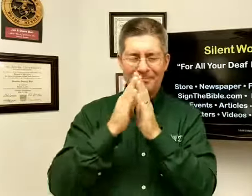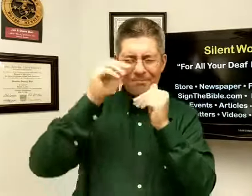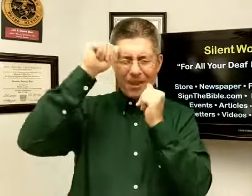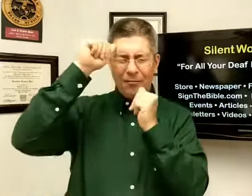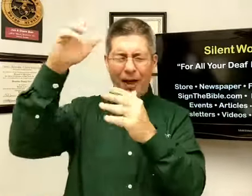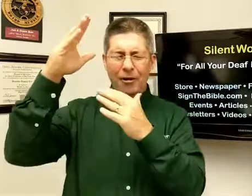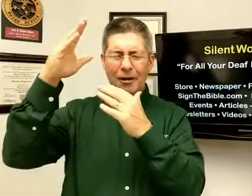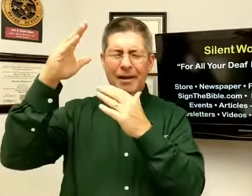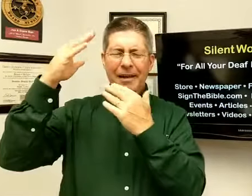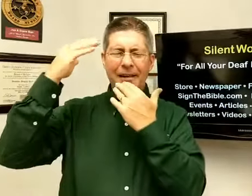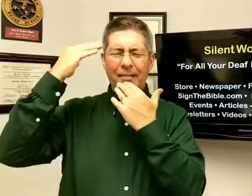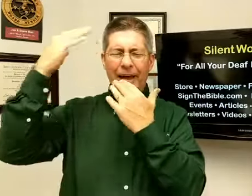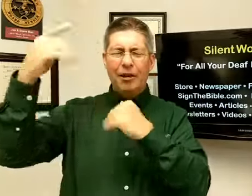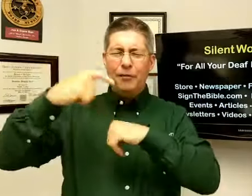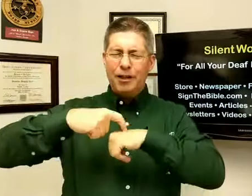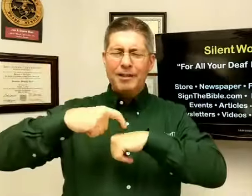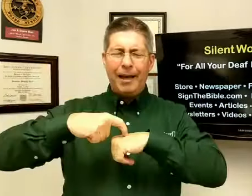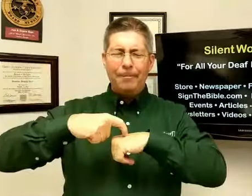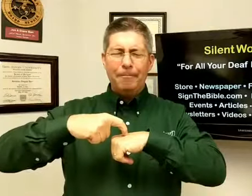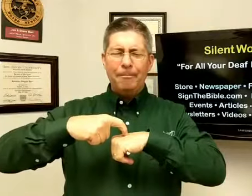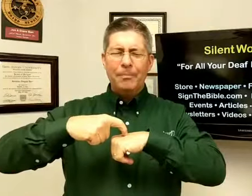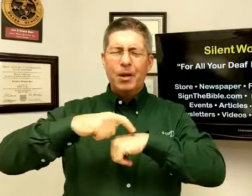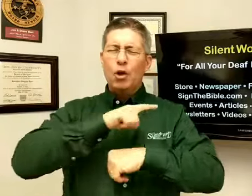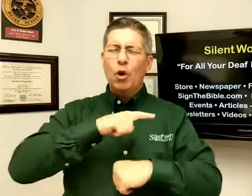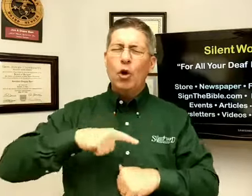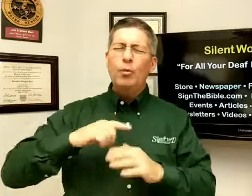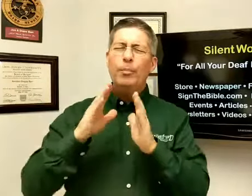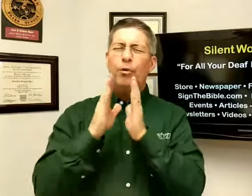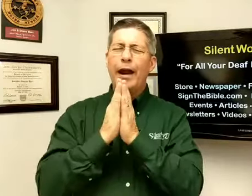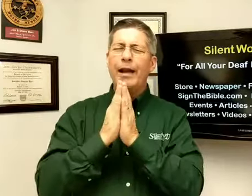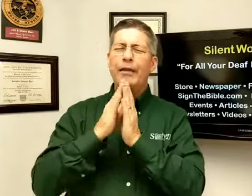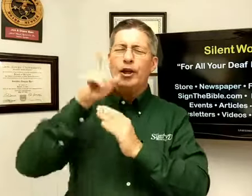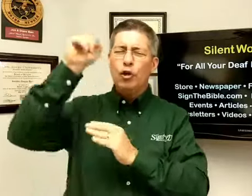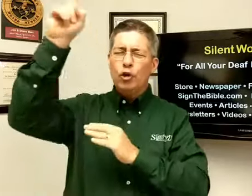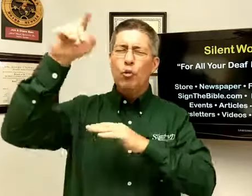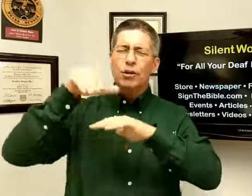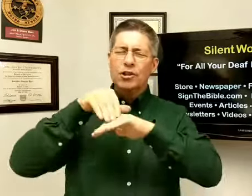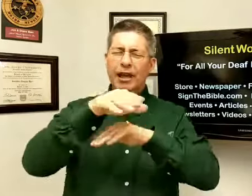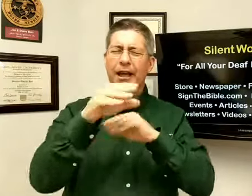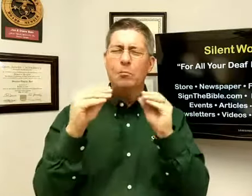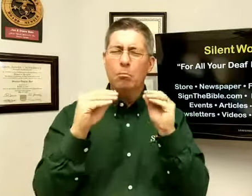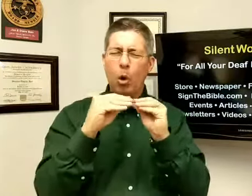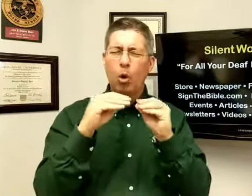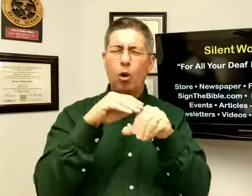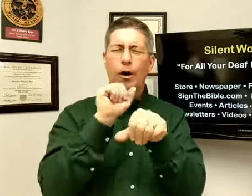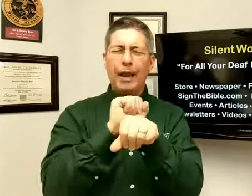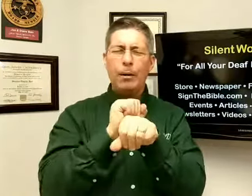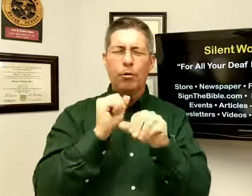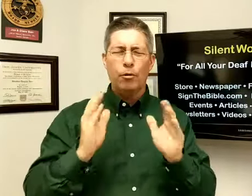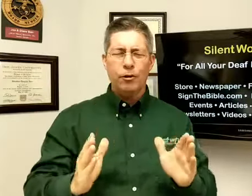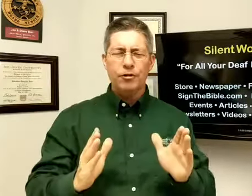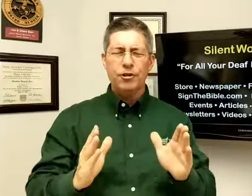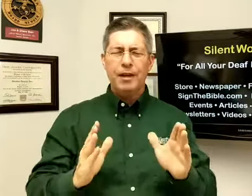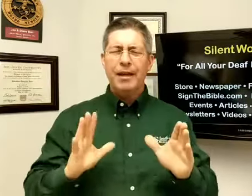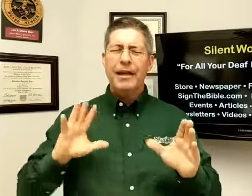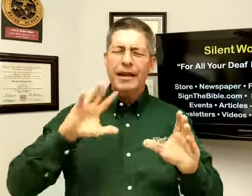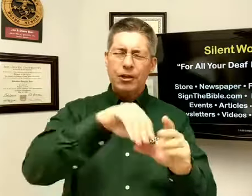Father, thank you for this time. Lord, we pray that you will send more laborers into